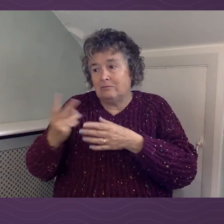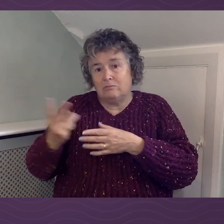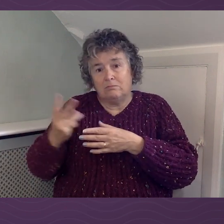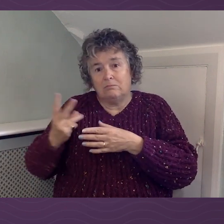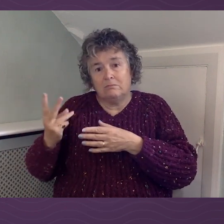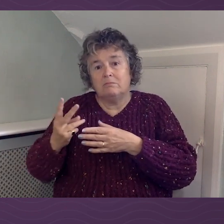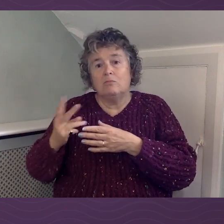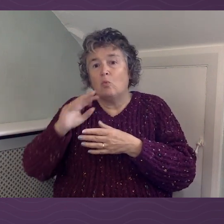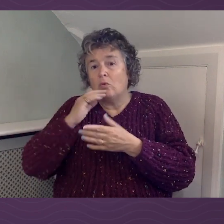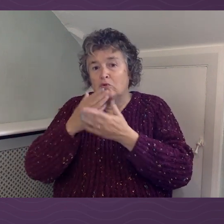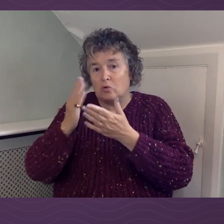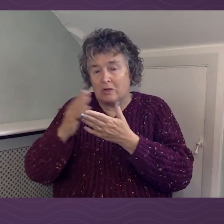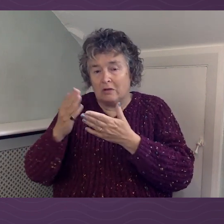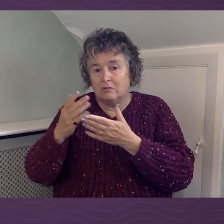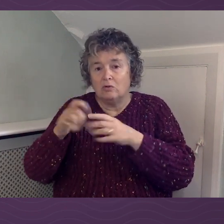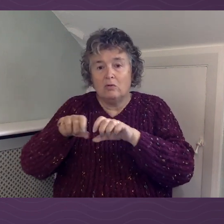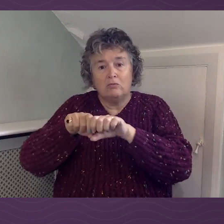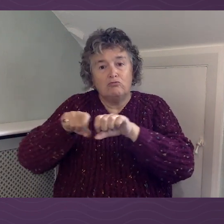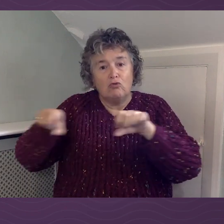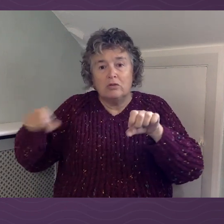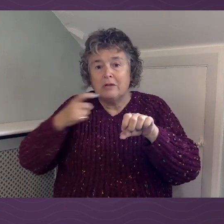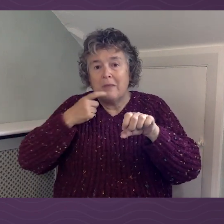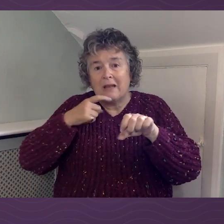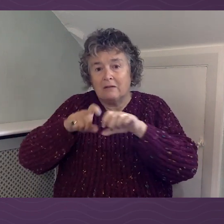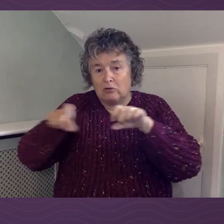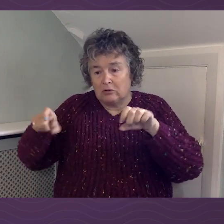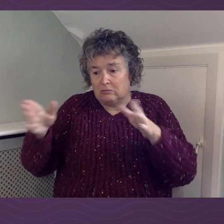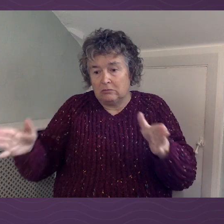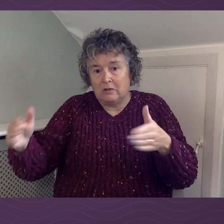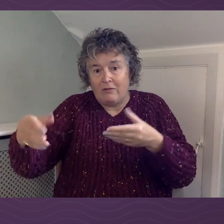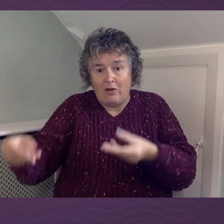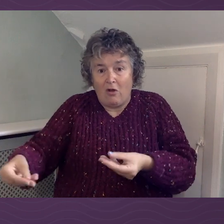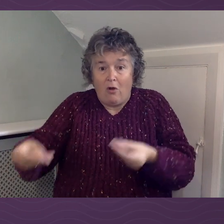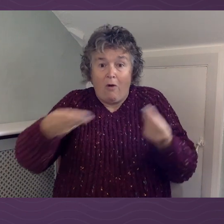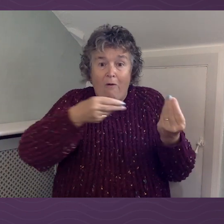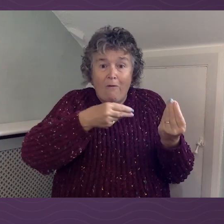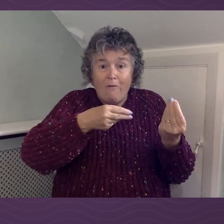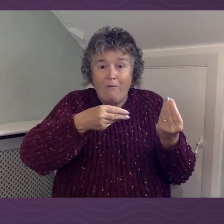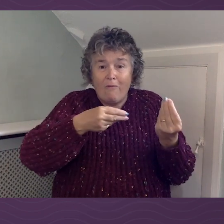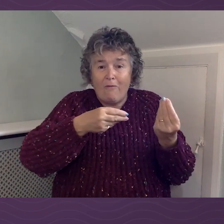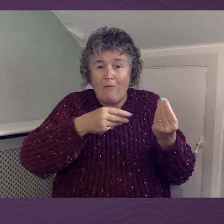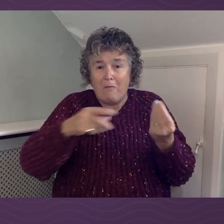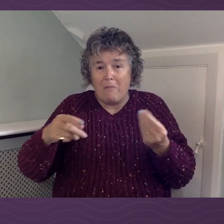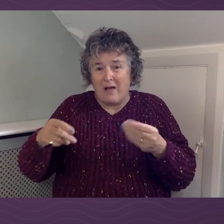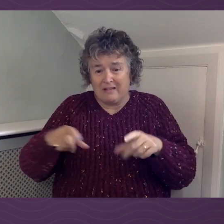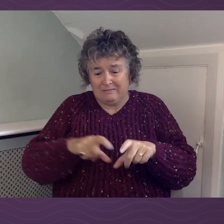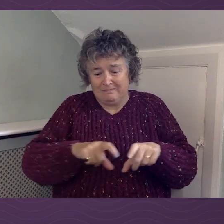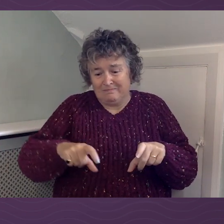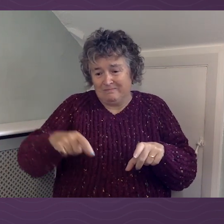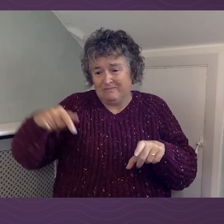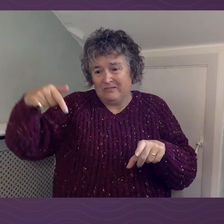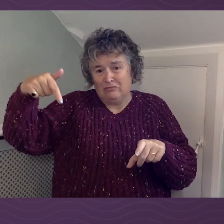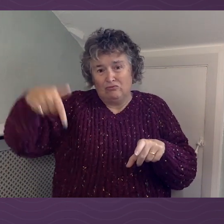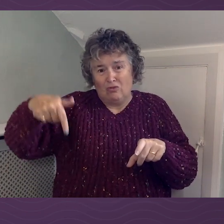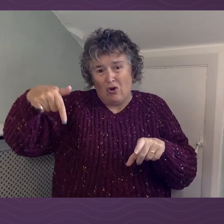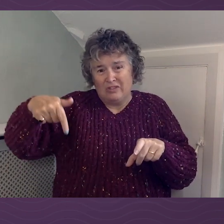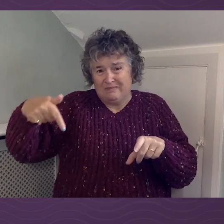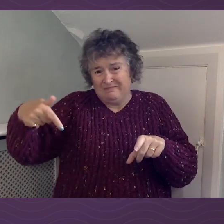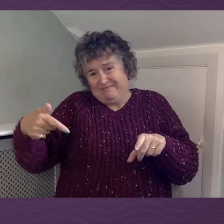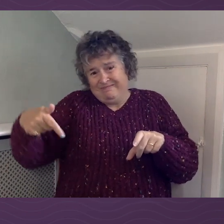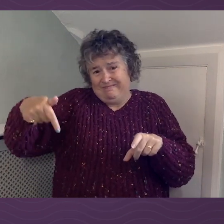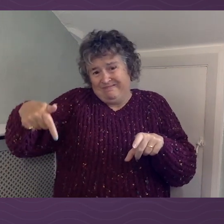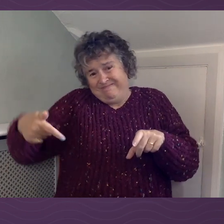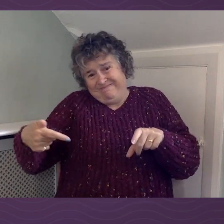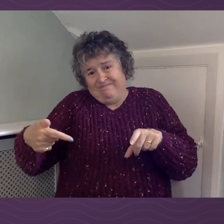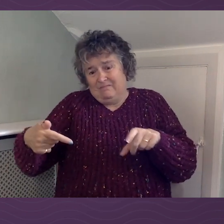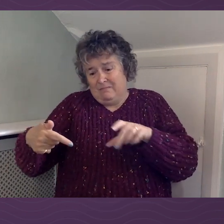got the rods, they got the drain cover up, but they couldn't, because of the angle of the drain, they couldn't get the rod in, they couldn't